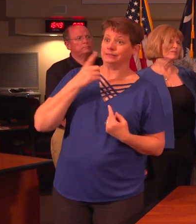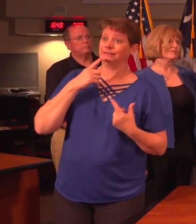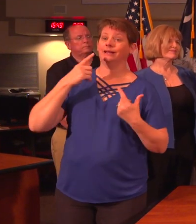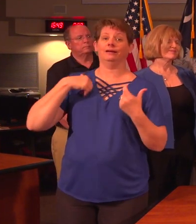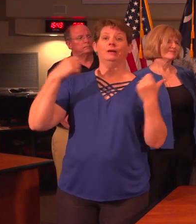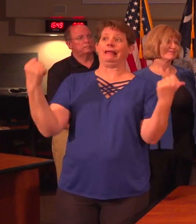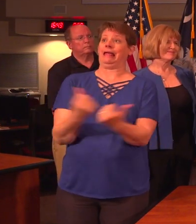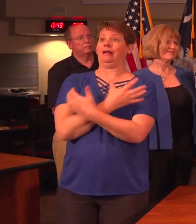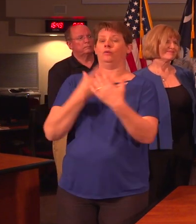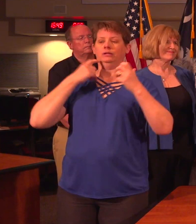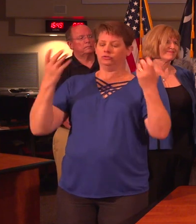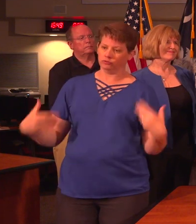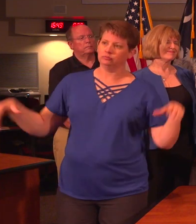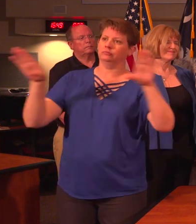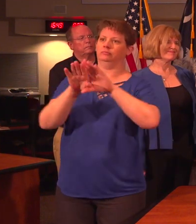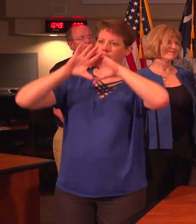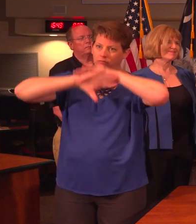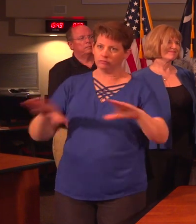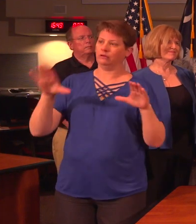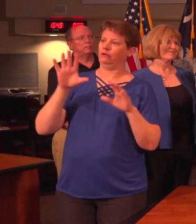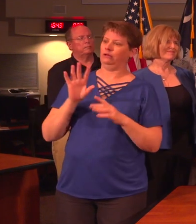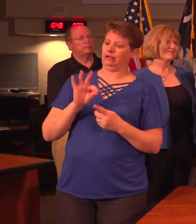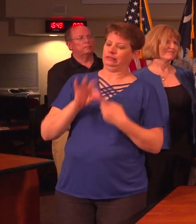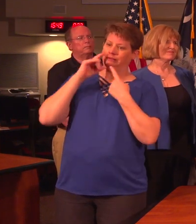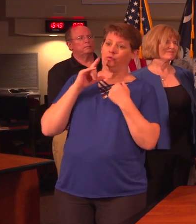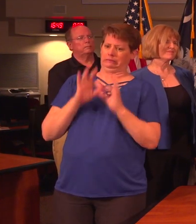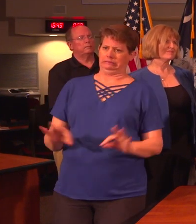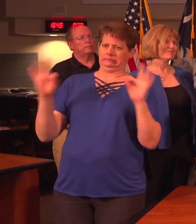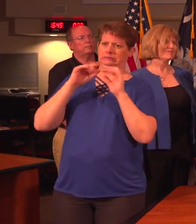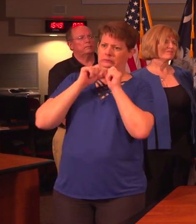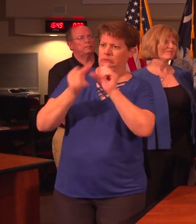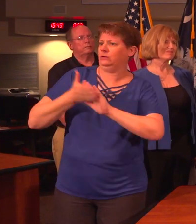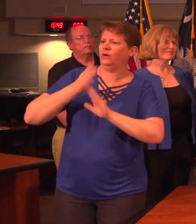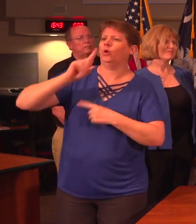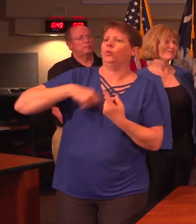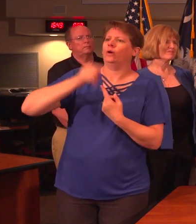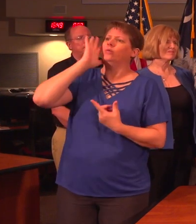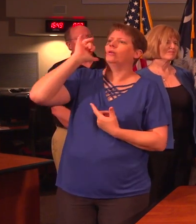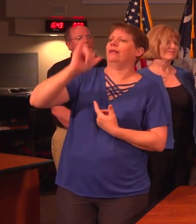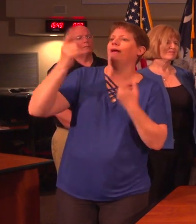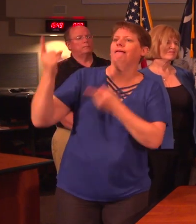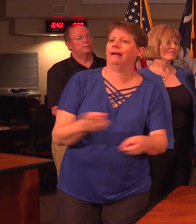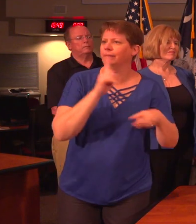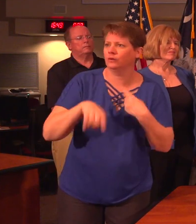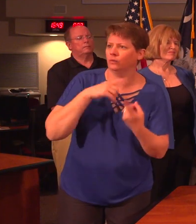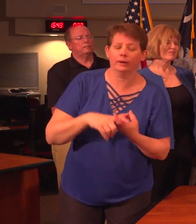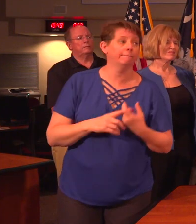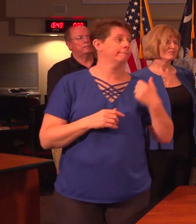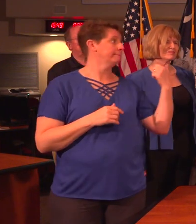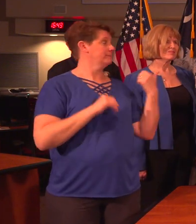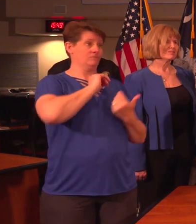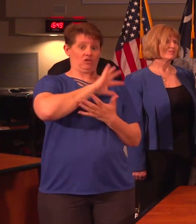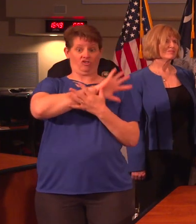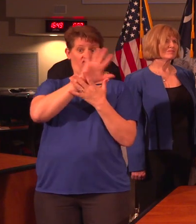need everybody to kind of shut down unless you're essential employees to keeping things running? At what point are we going to get there? Well, all